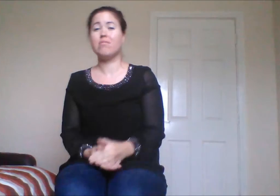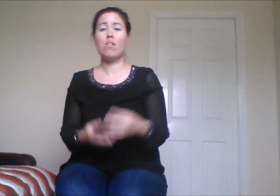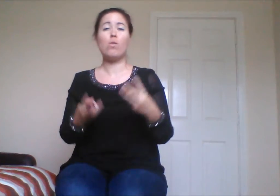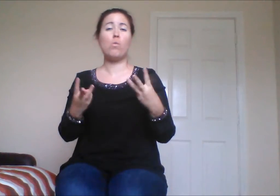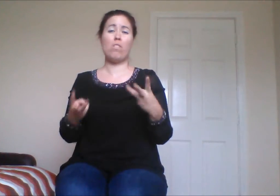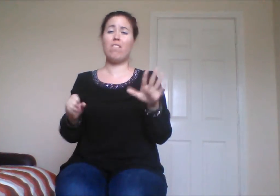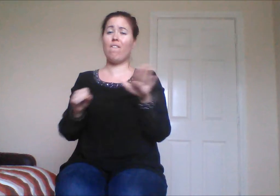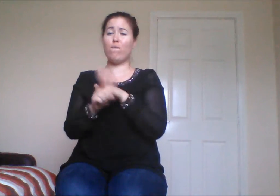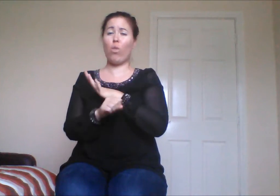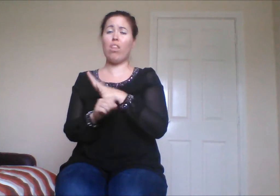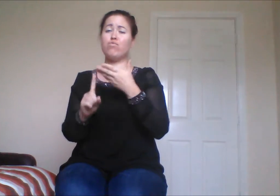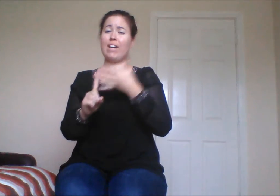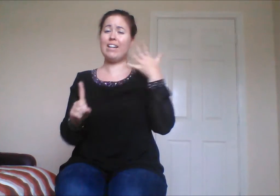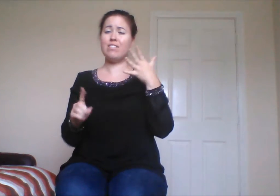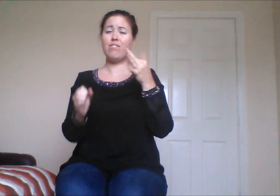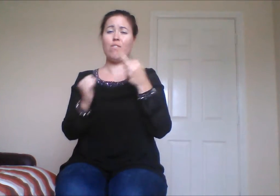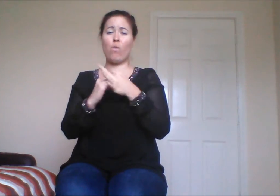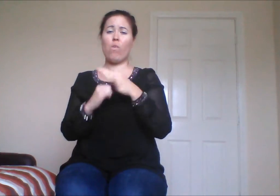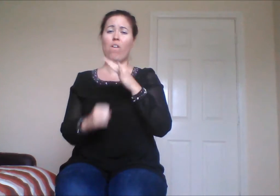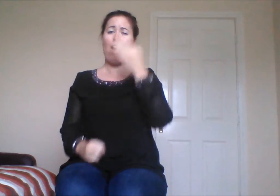To officially recognise the Irish Sign Language.